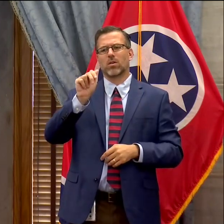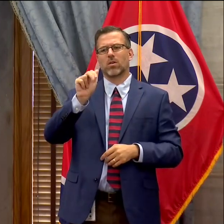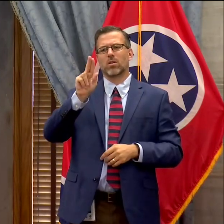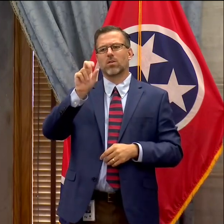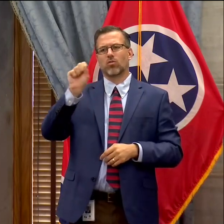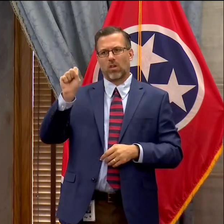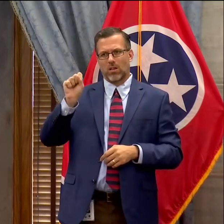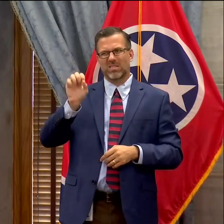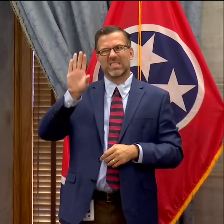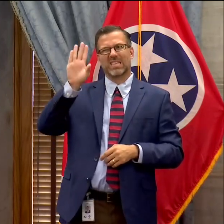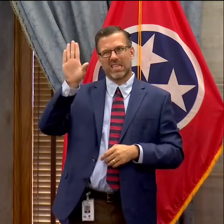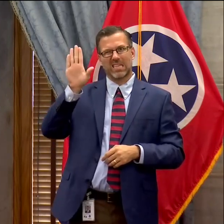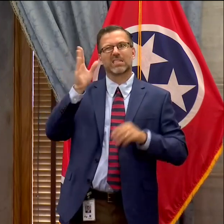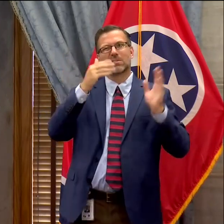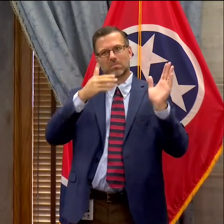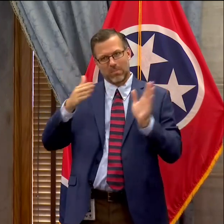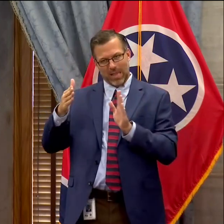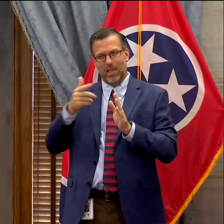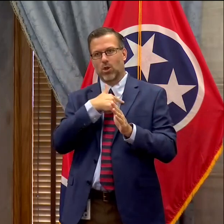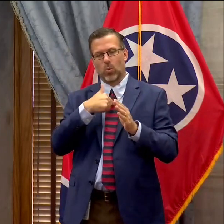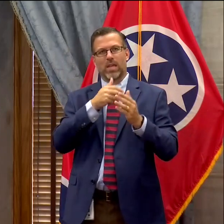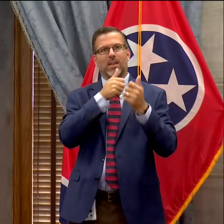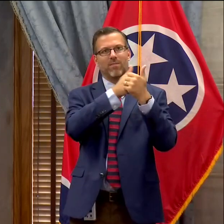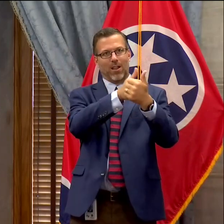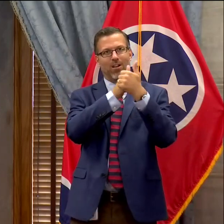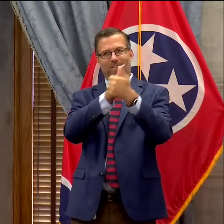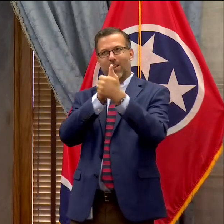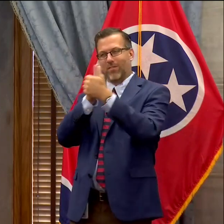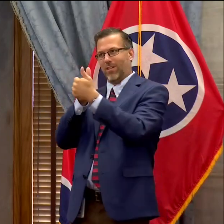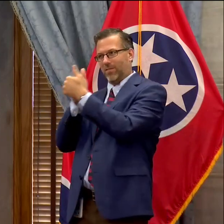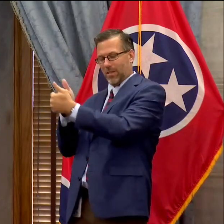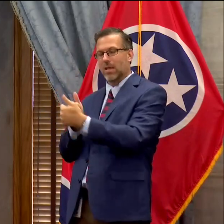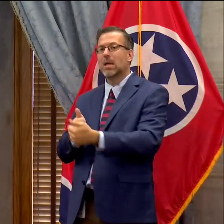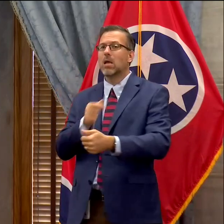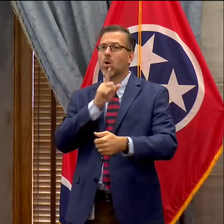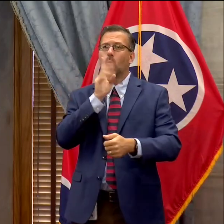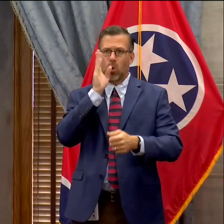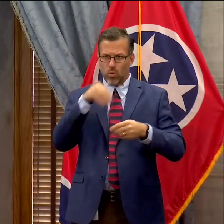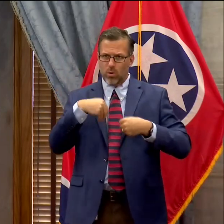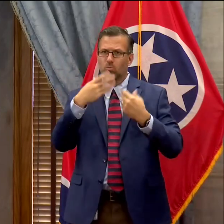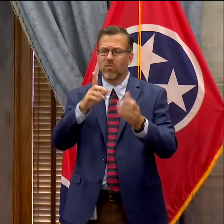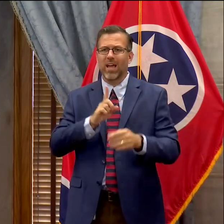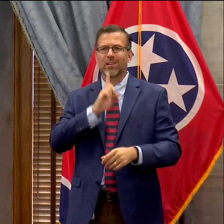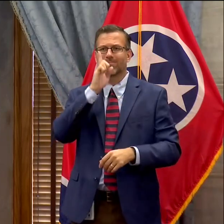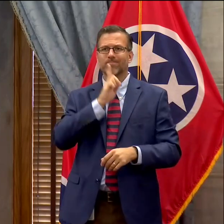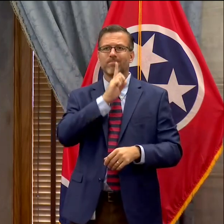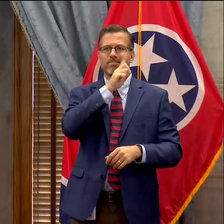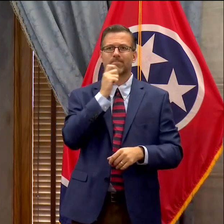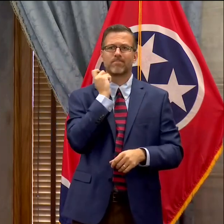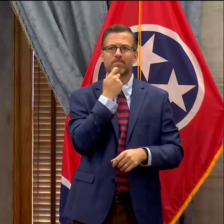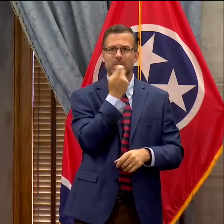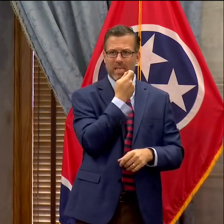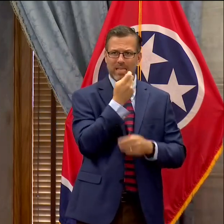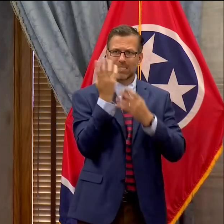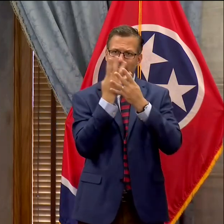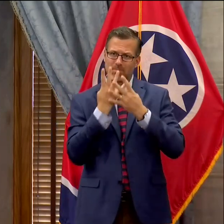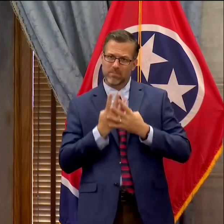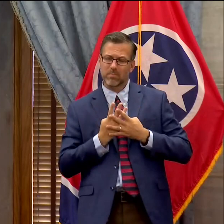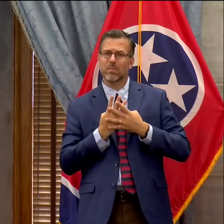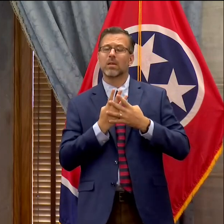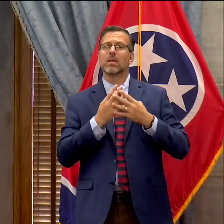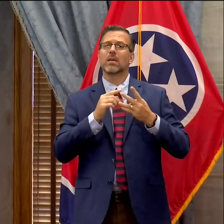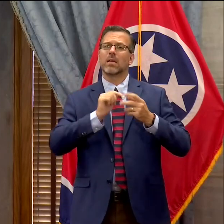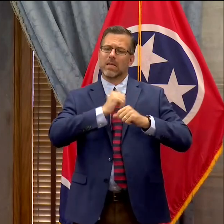exercises with TEMA and THC, making proper testing available, and using foundational safety protocols.